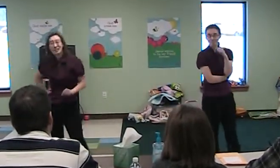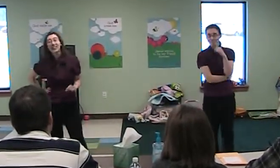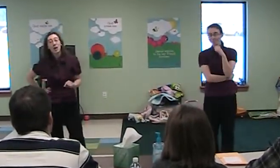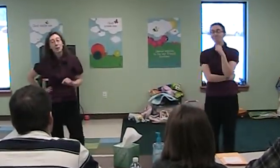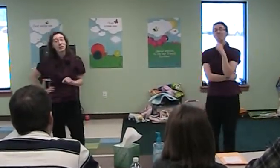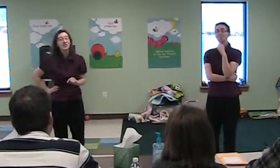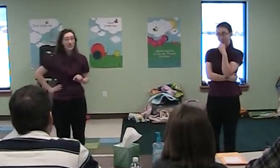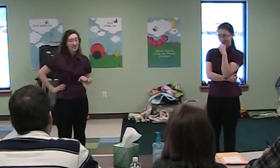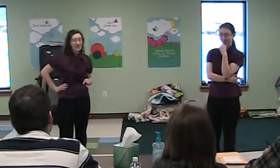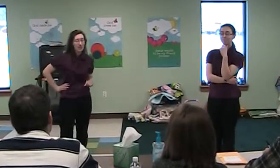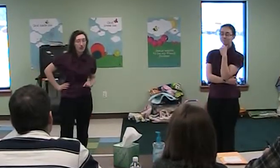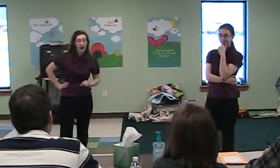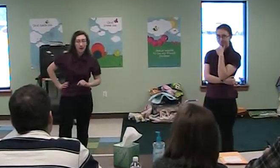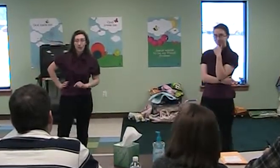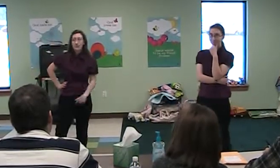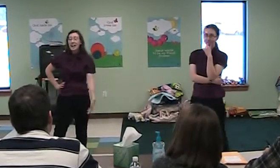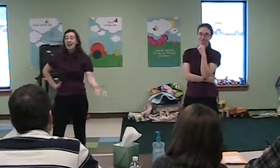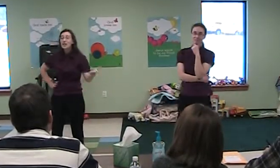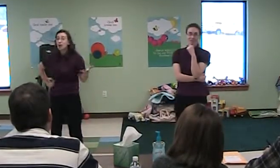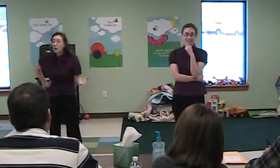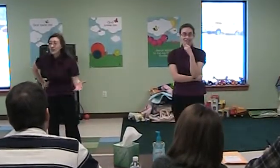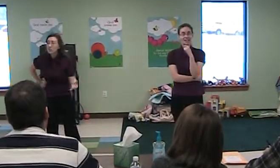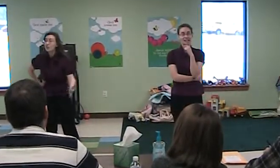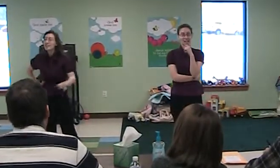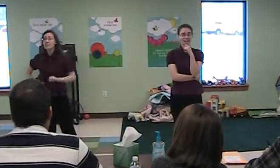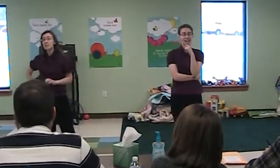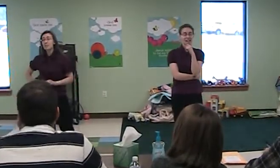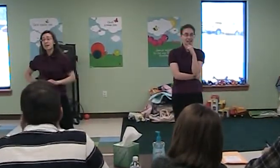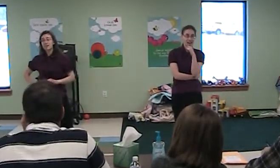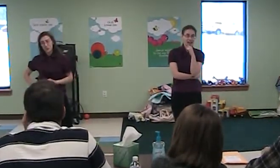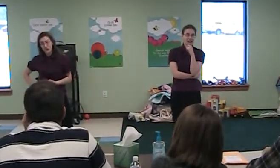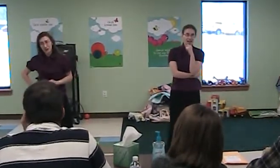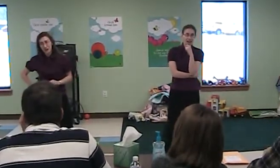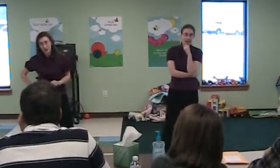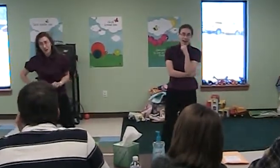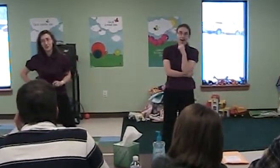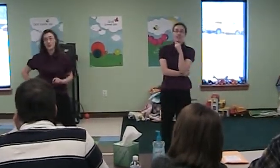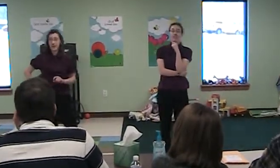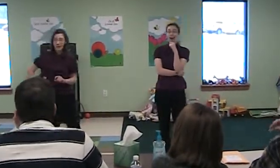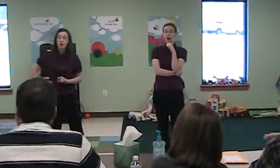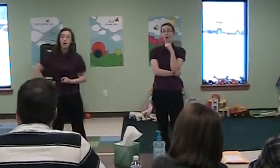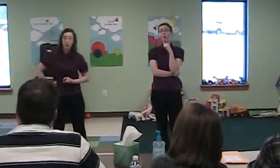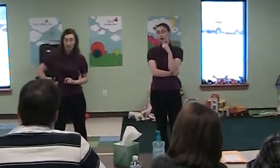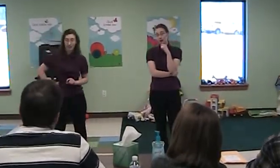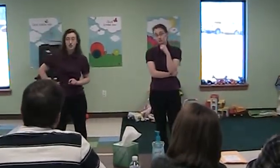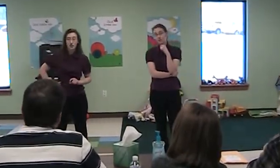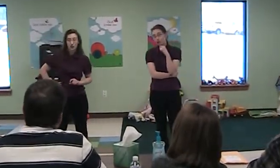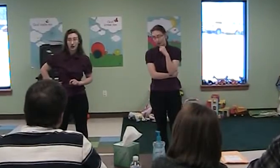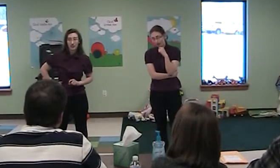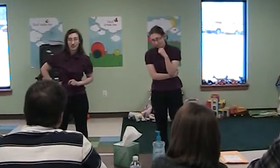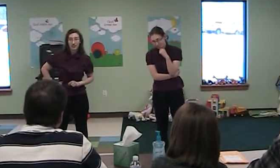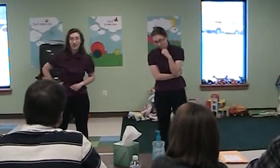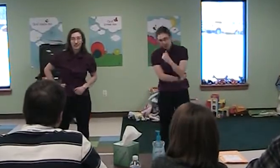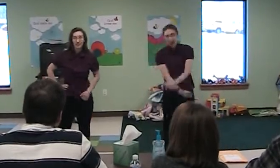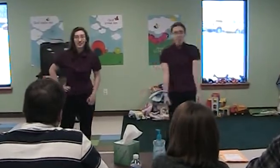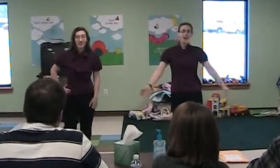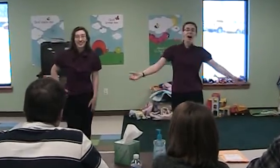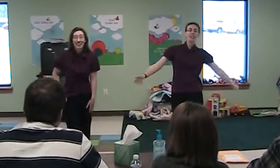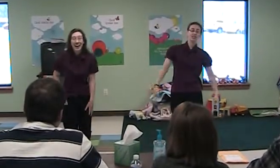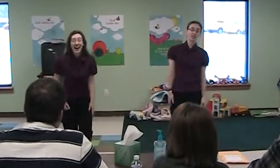accomplished this latter matter, and if our experience could be made useful to others, they are welcome to it. The guides in